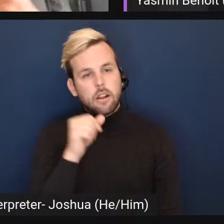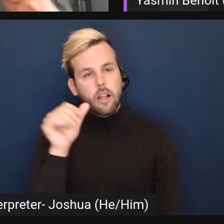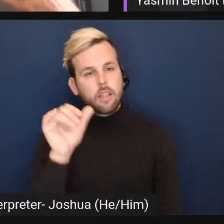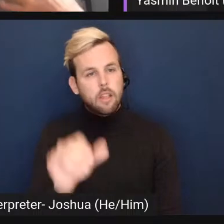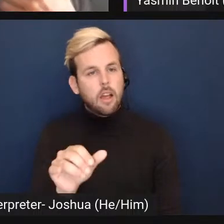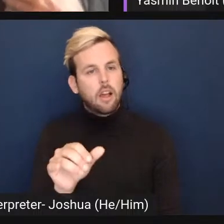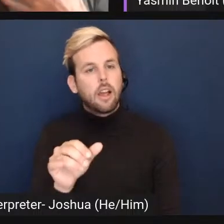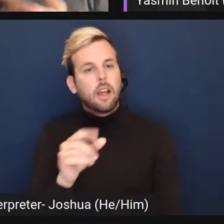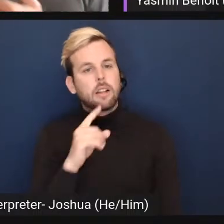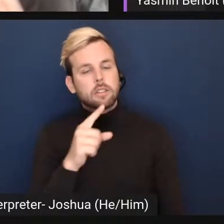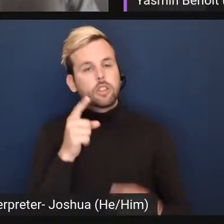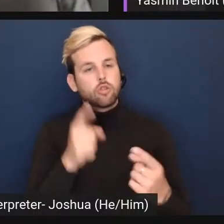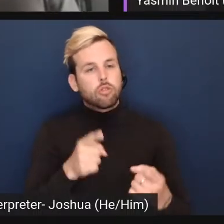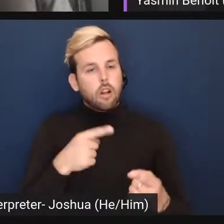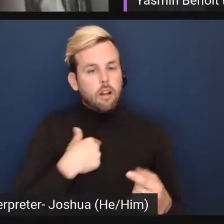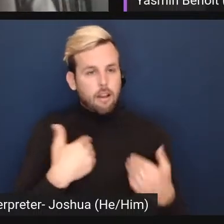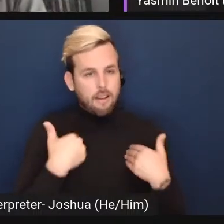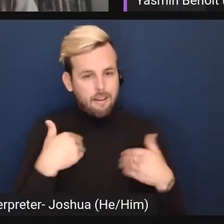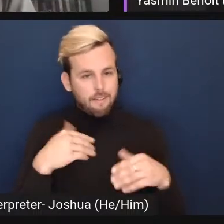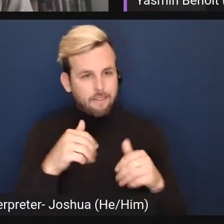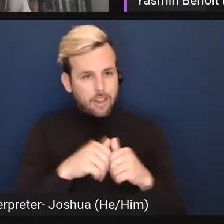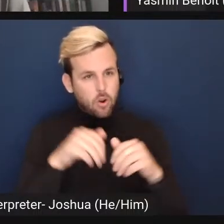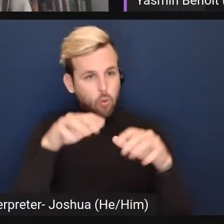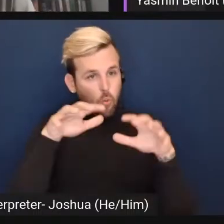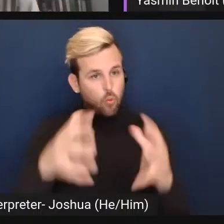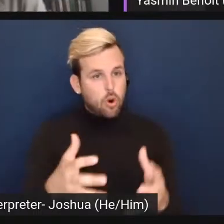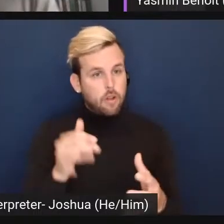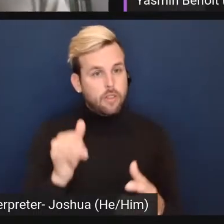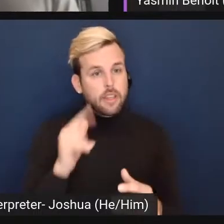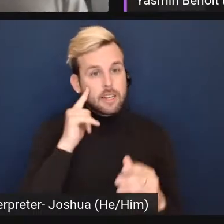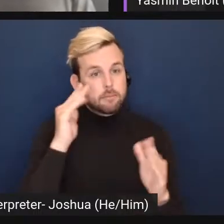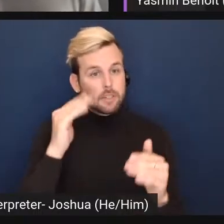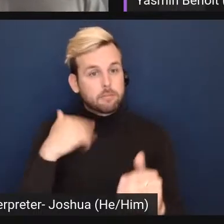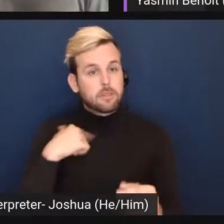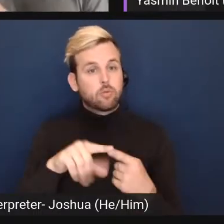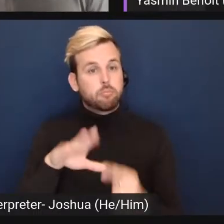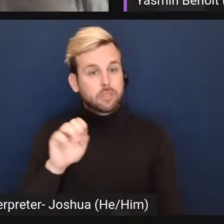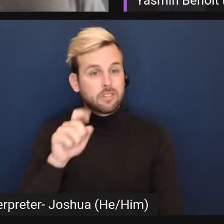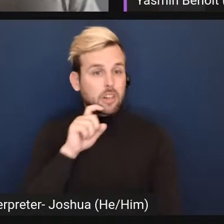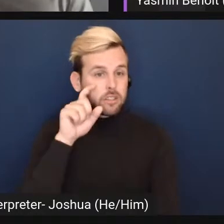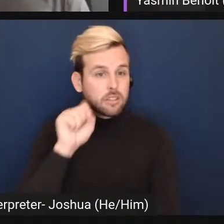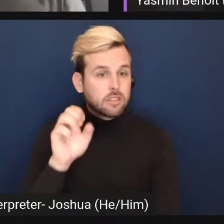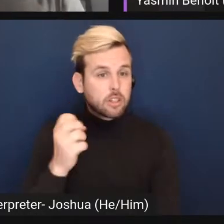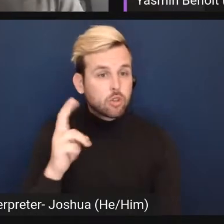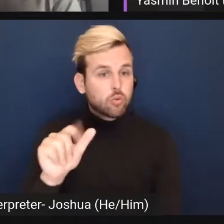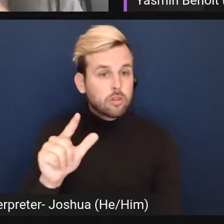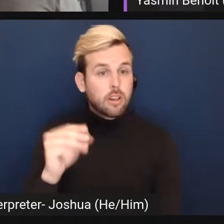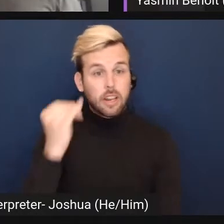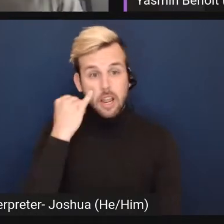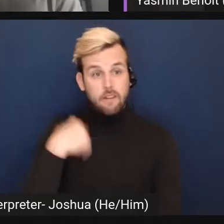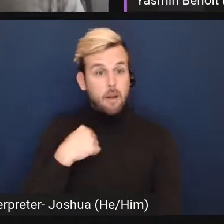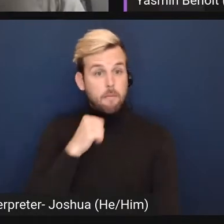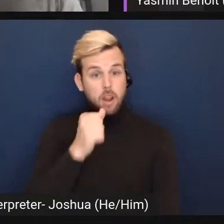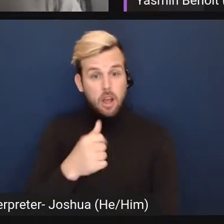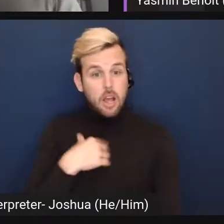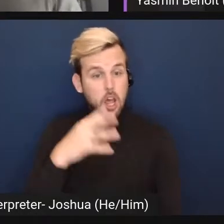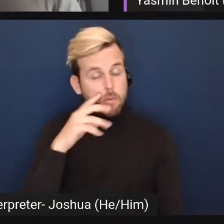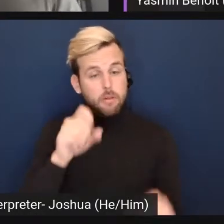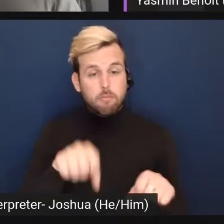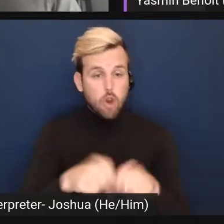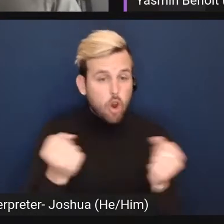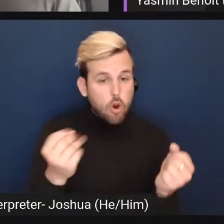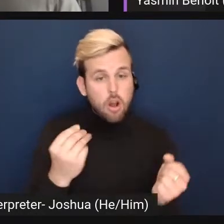it's the struggle that I have in a world that expects me to be sexual, um, and tells me that if I'm not, I'm going to be broken and alone.